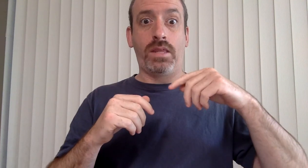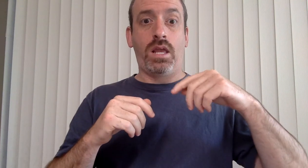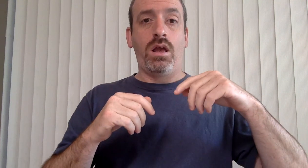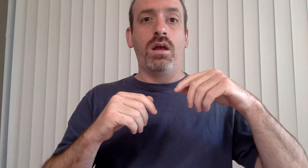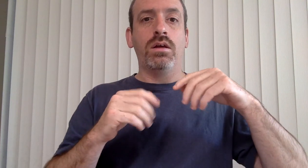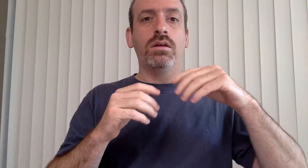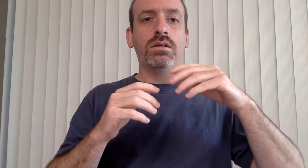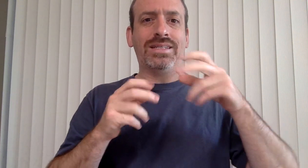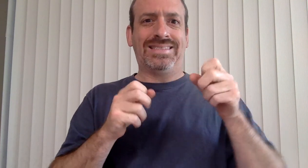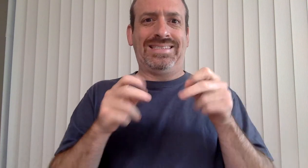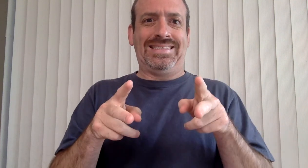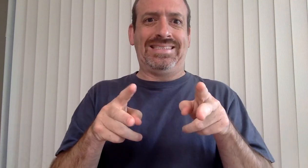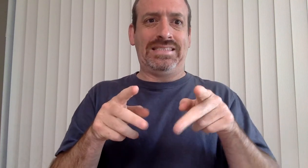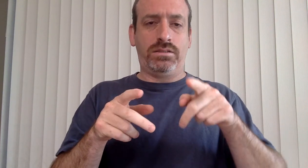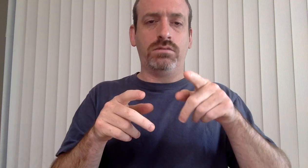I want you.